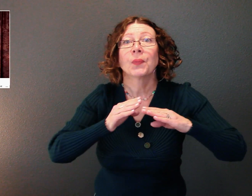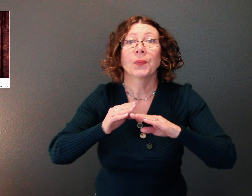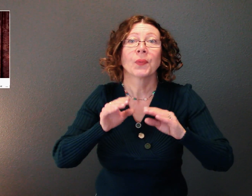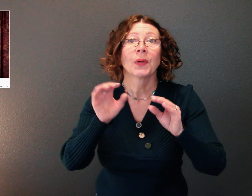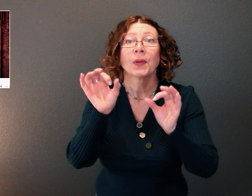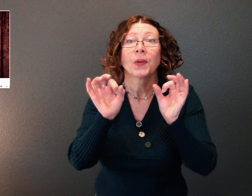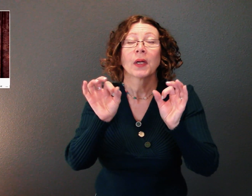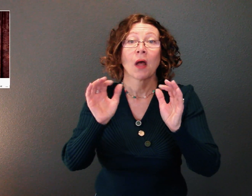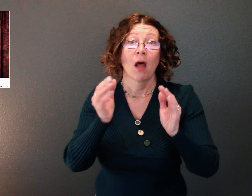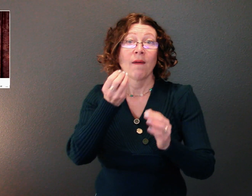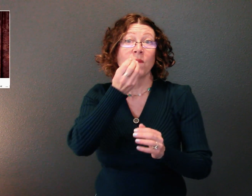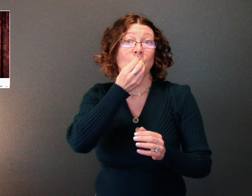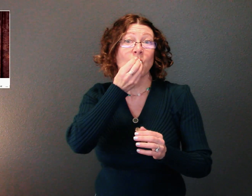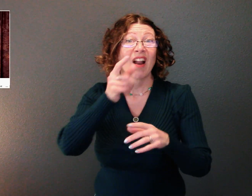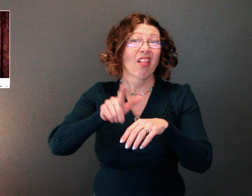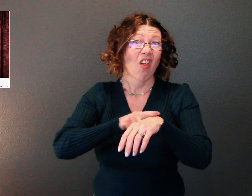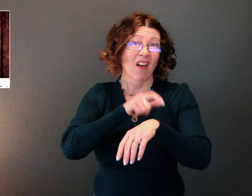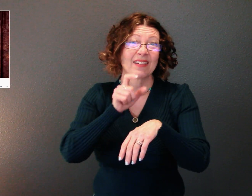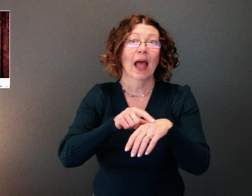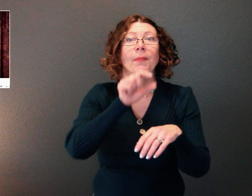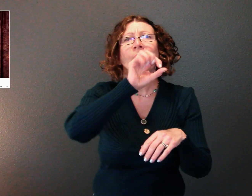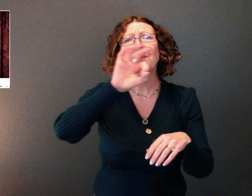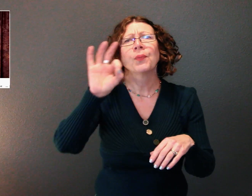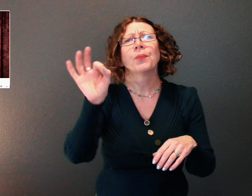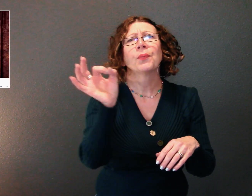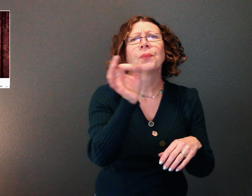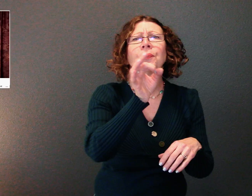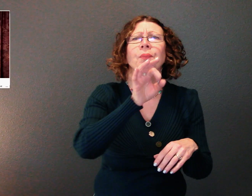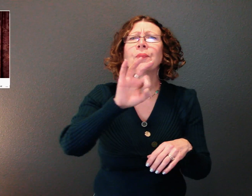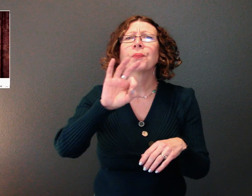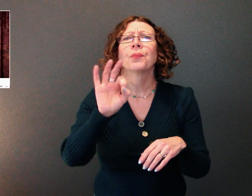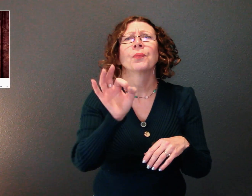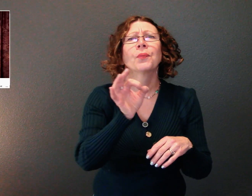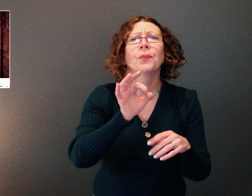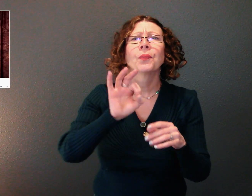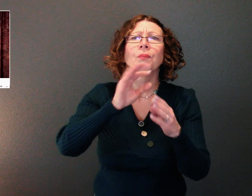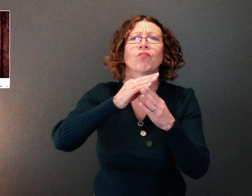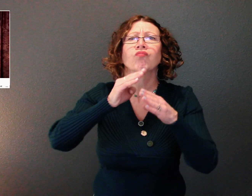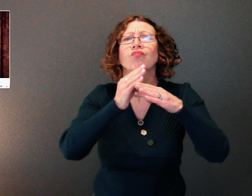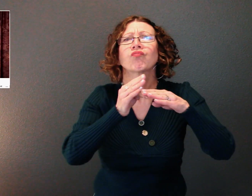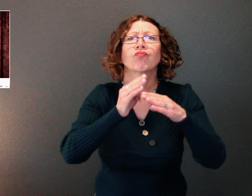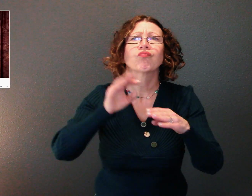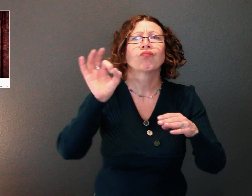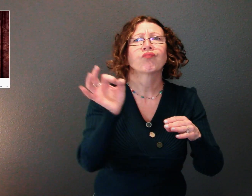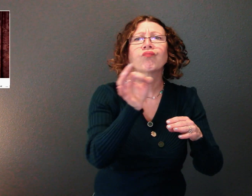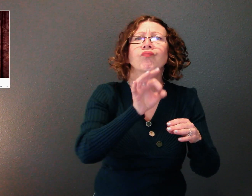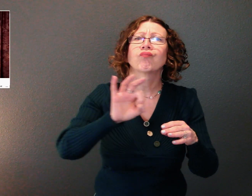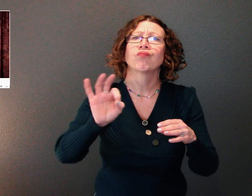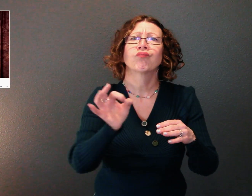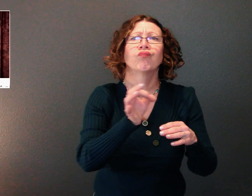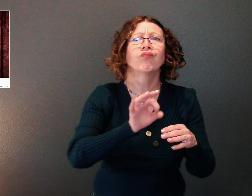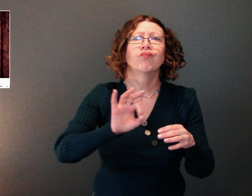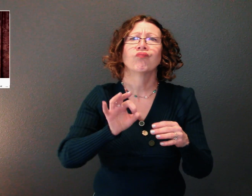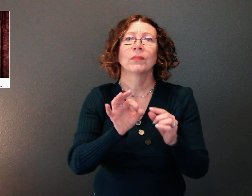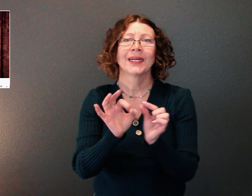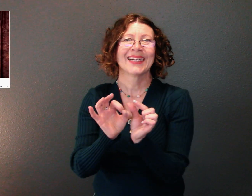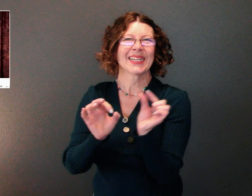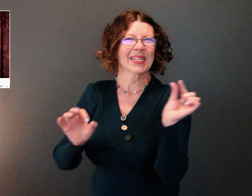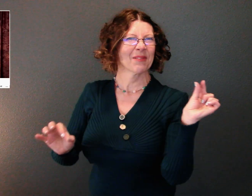Food does spend quite a bit of time actually in the digestive system to facilitate this process. Once the food particles are in their